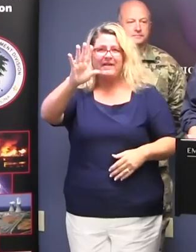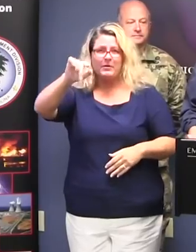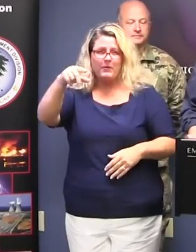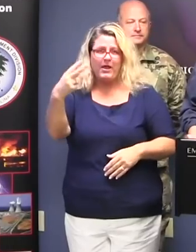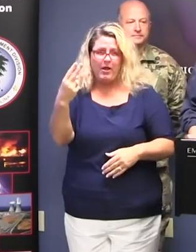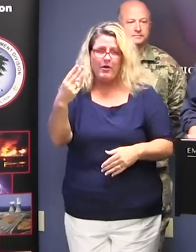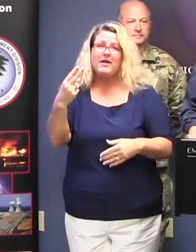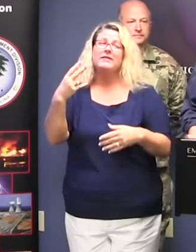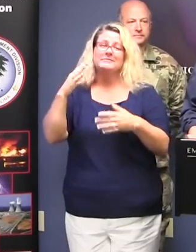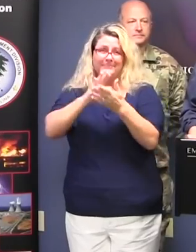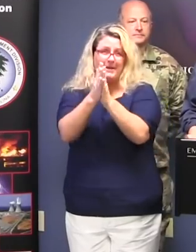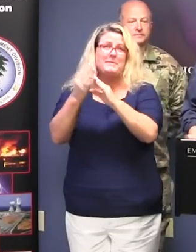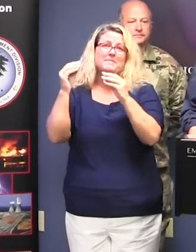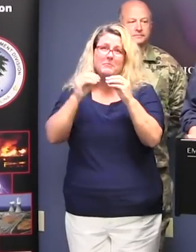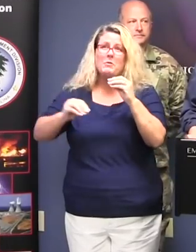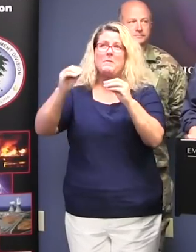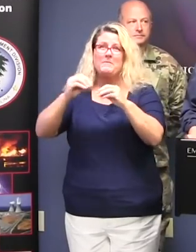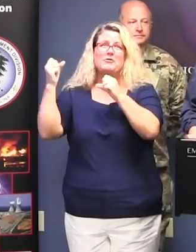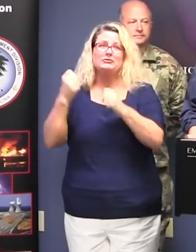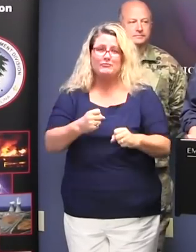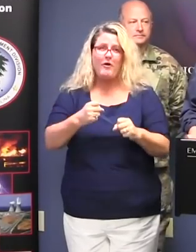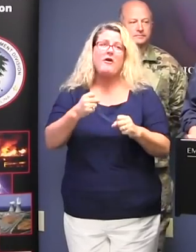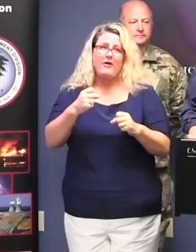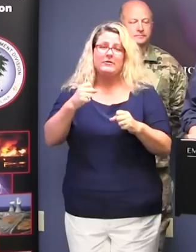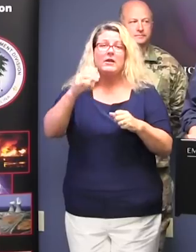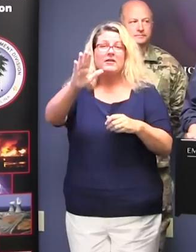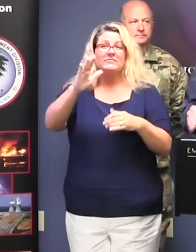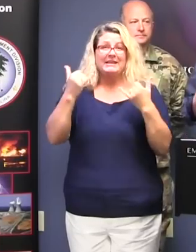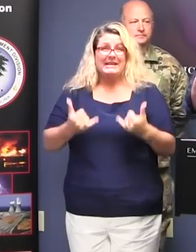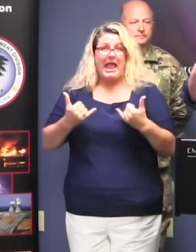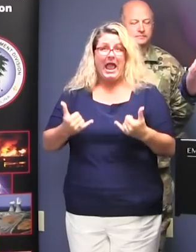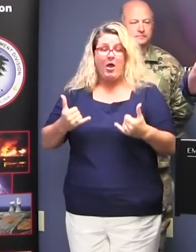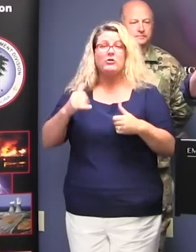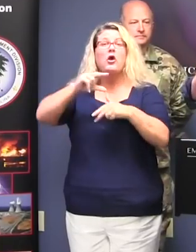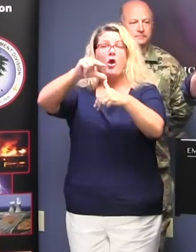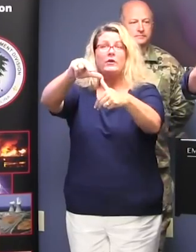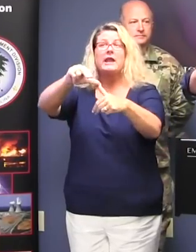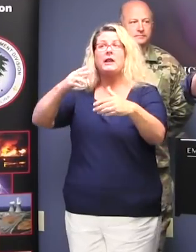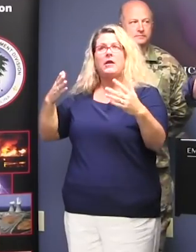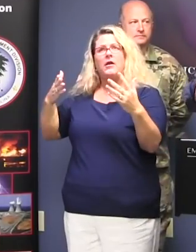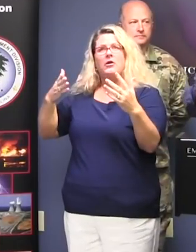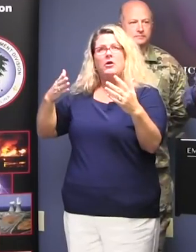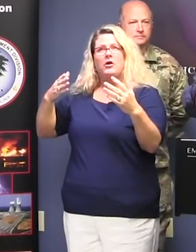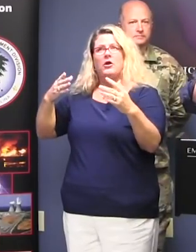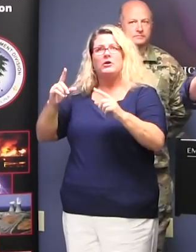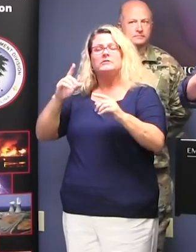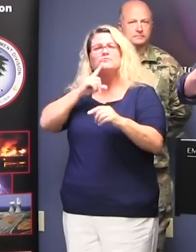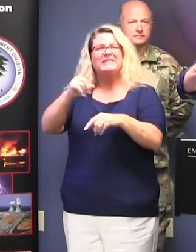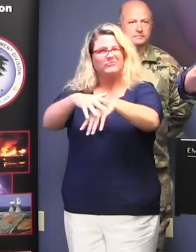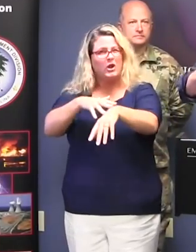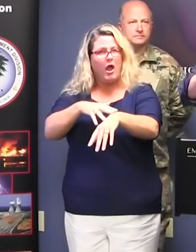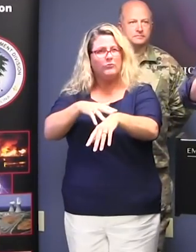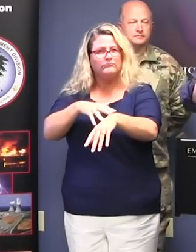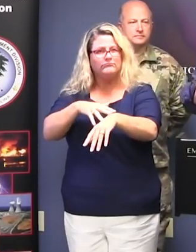stronger. There has been a slight change, and that is the hurricane. Now, a hurricane is coming to us a little bit slower. That